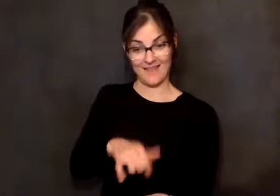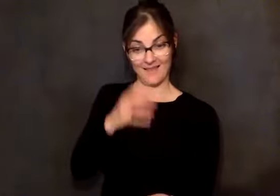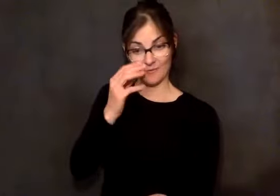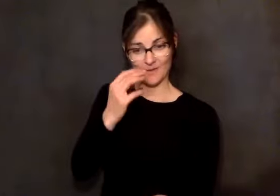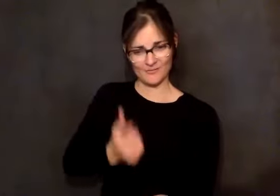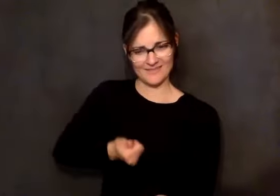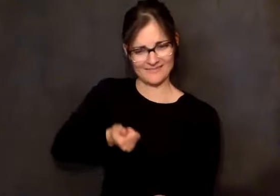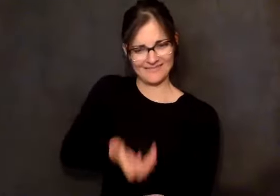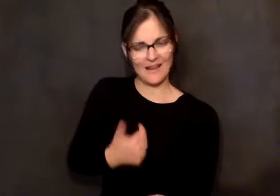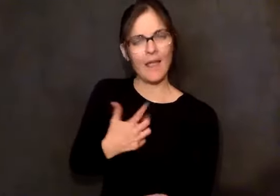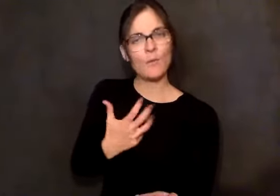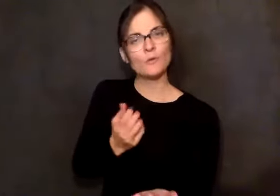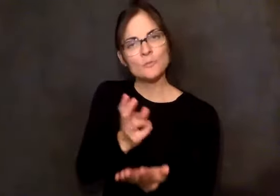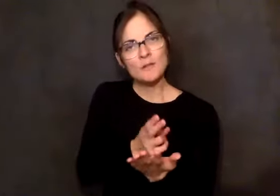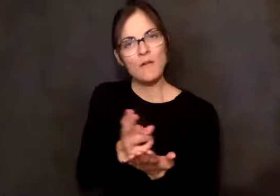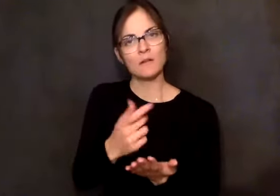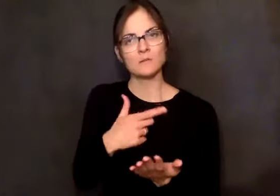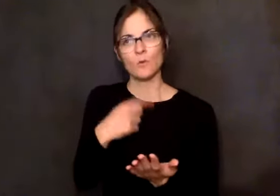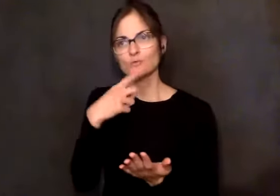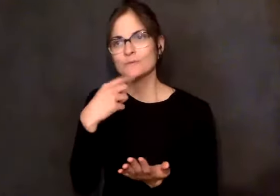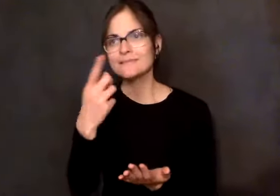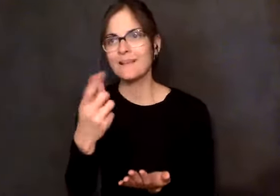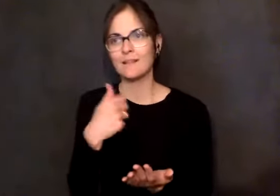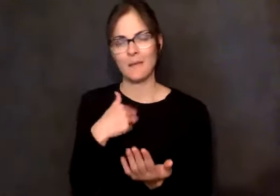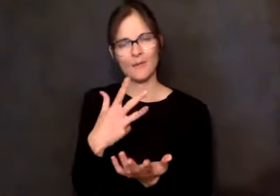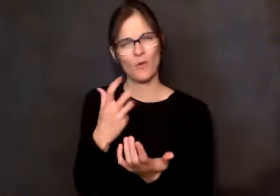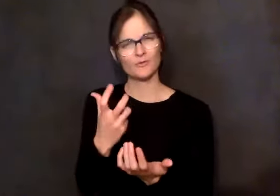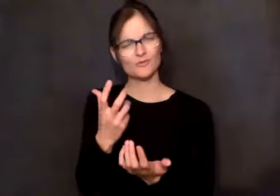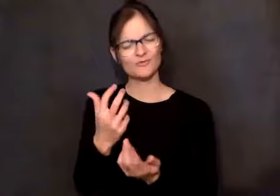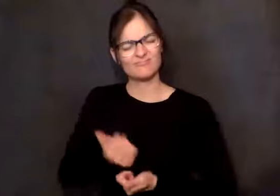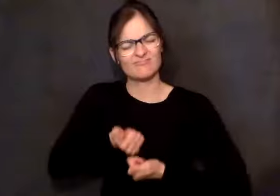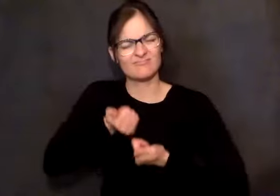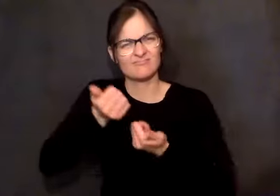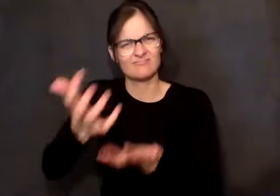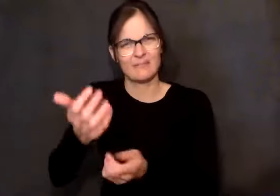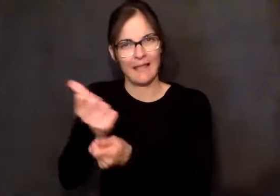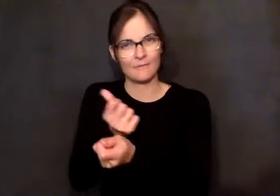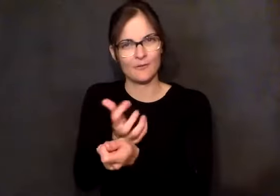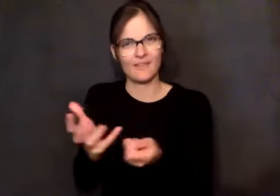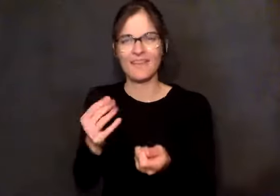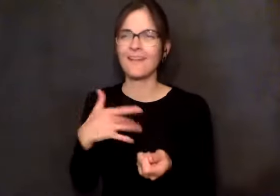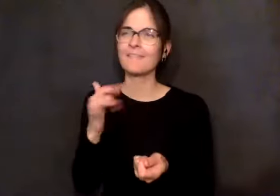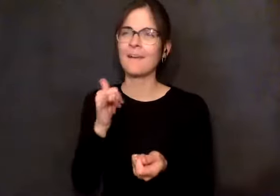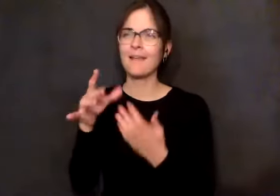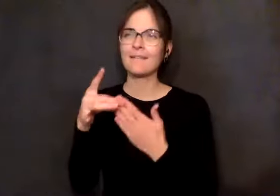to get this letter. You're not going to have to bury this at his grave site. You're not going to have to tuck this into his coffin.